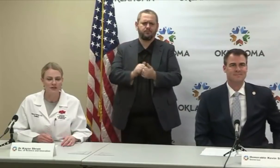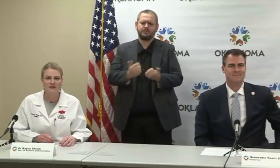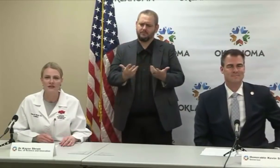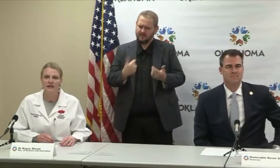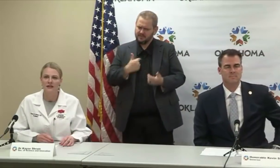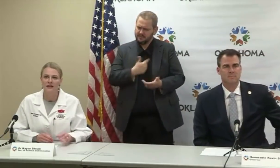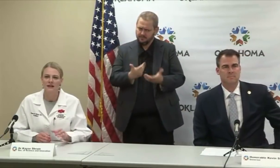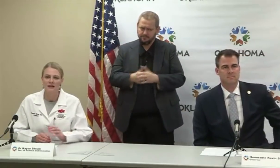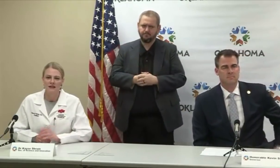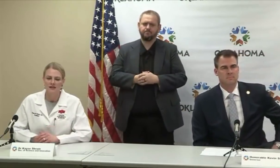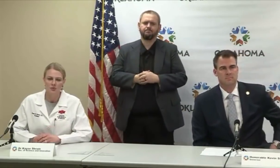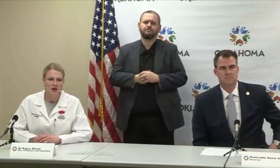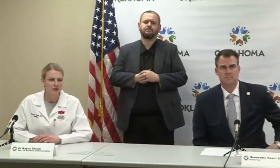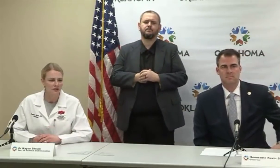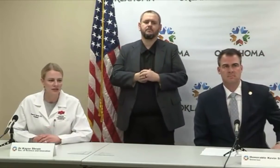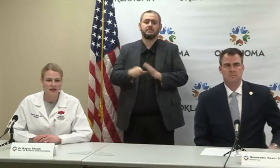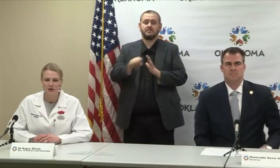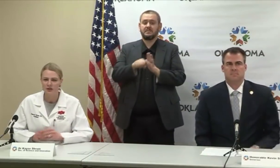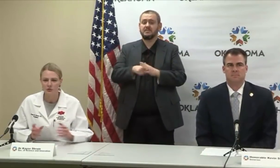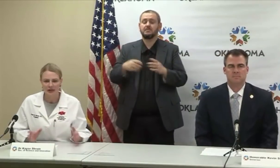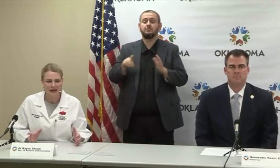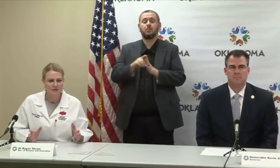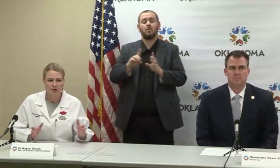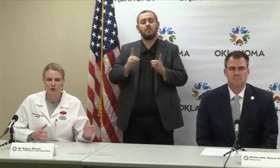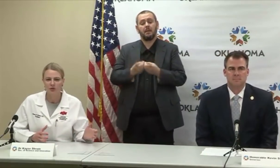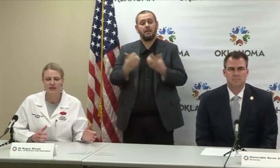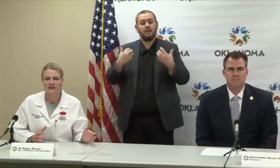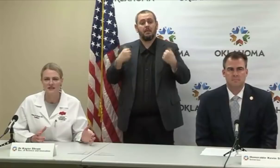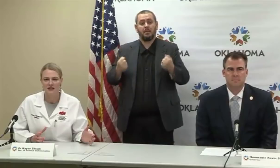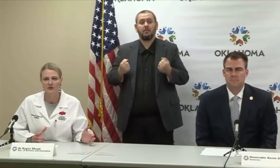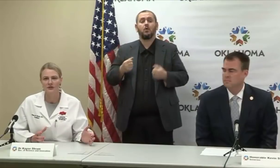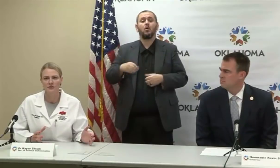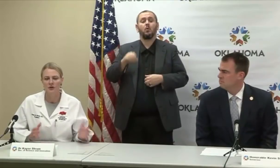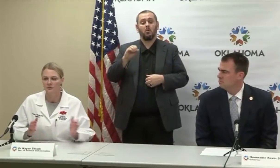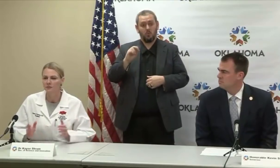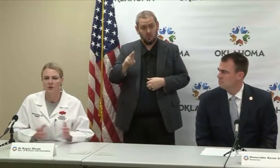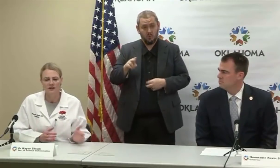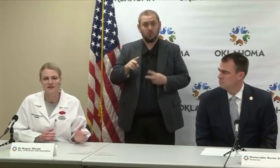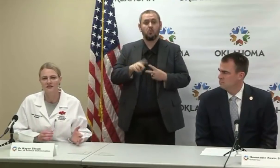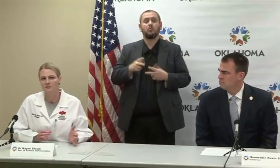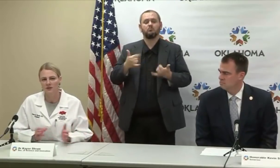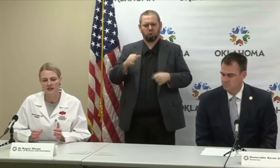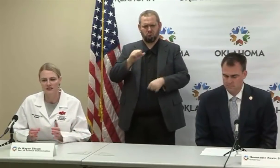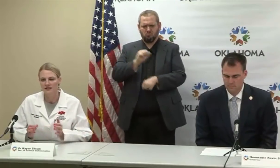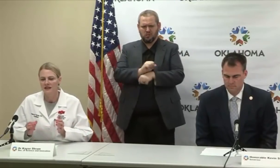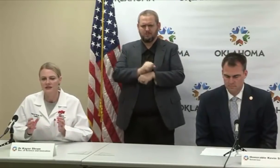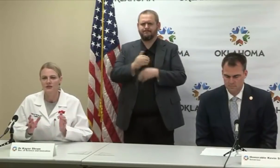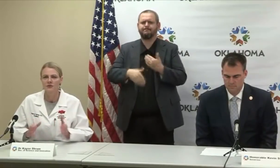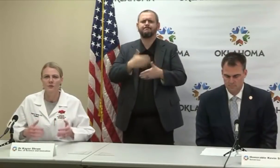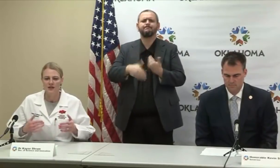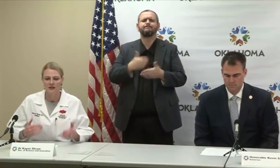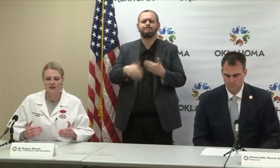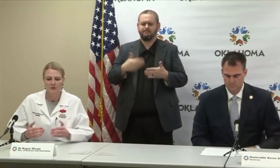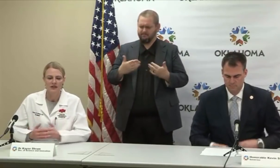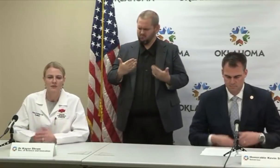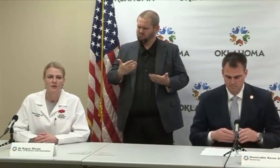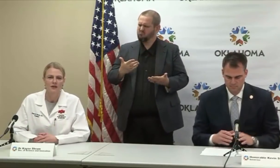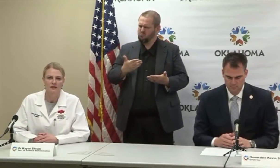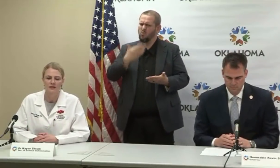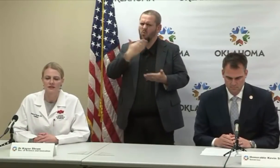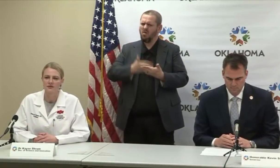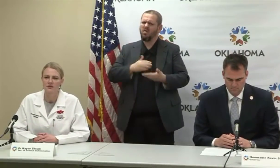department, as well as the OU labs, all working together to put processes in place so that we can